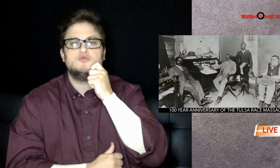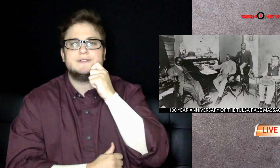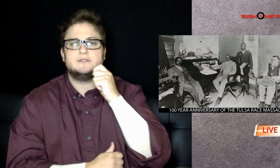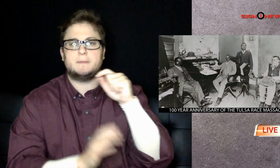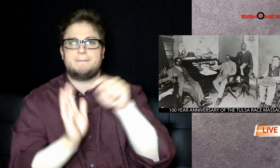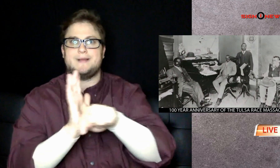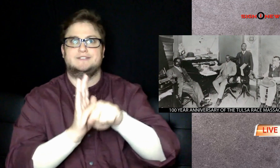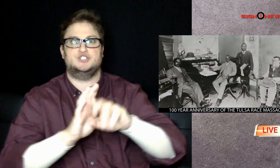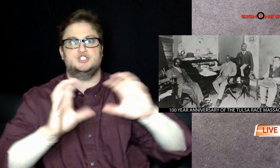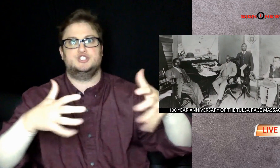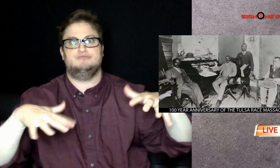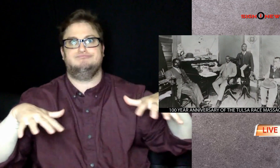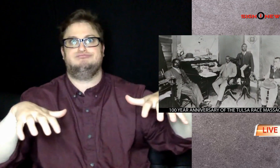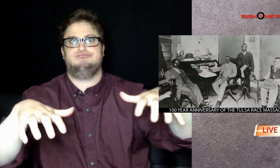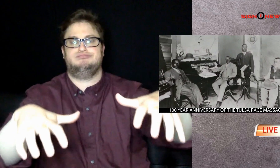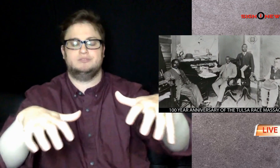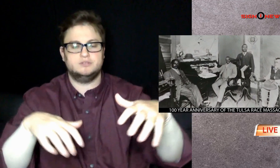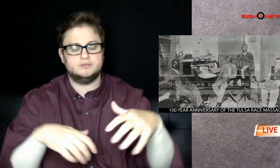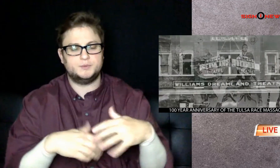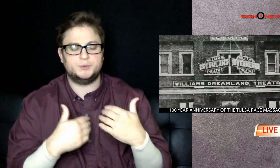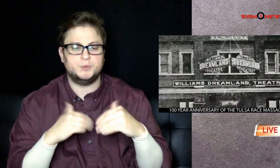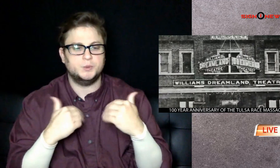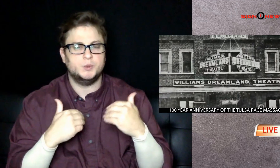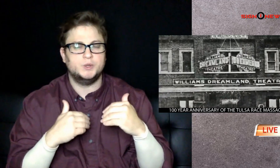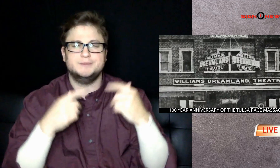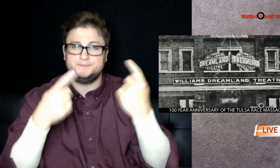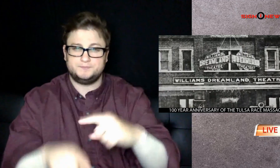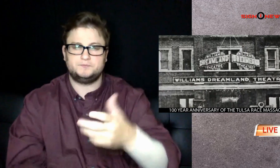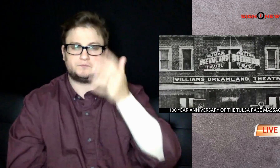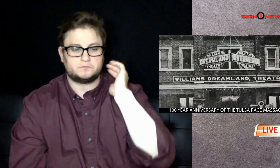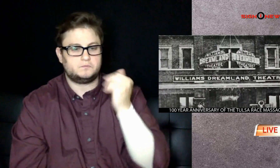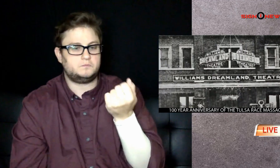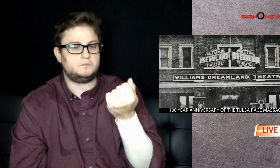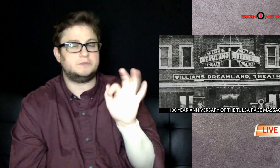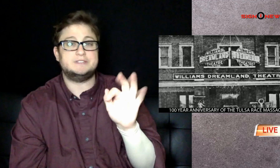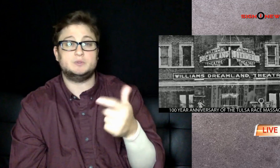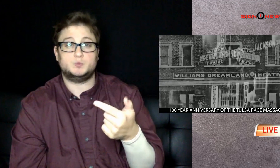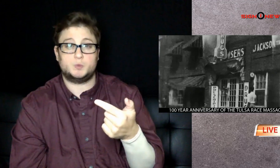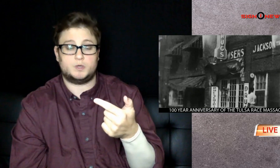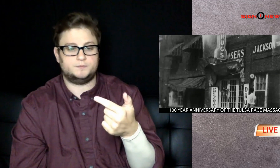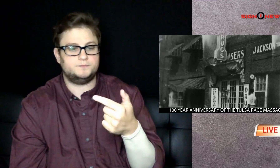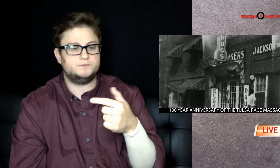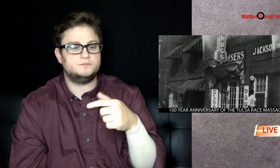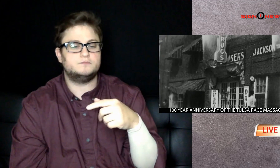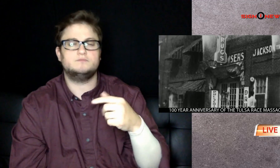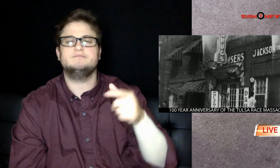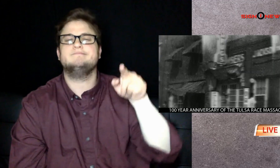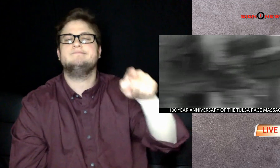Today, June 1st, marks the 100-year anniversary of the Tulsa Race Massacre.